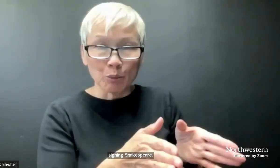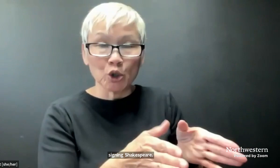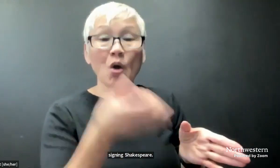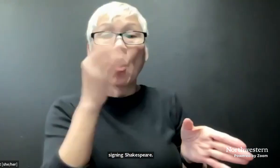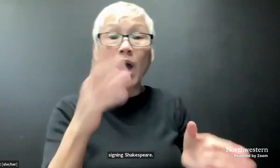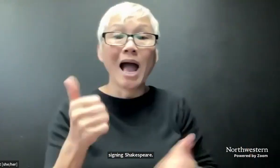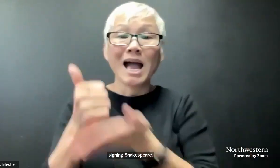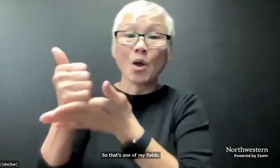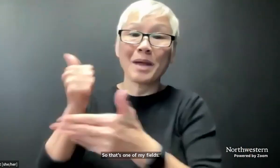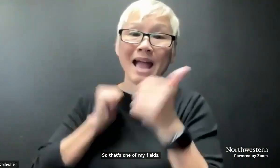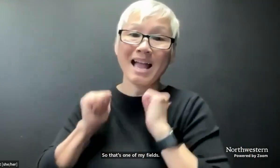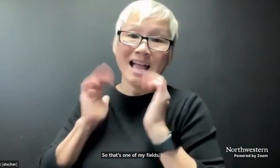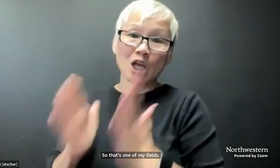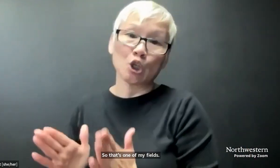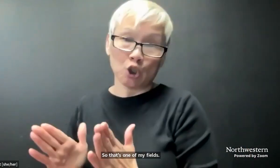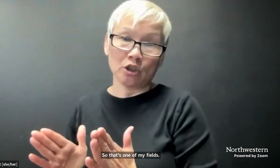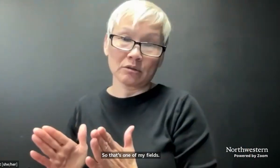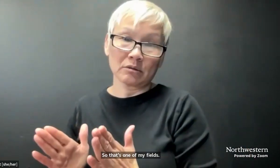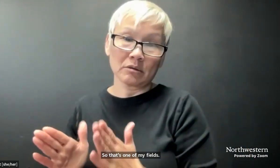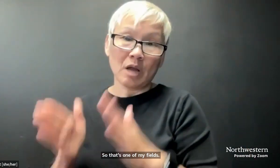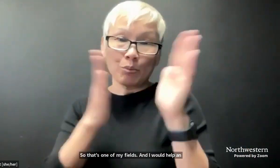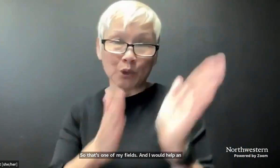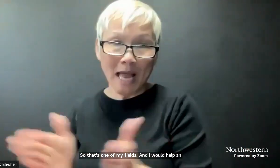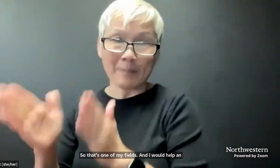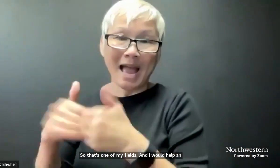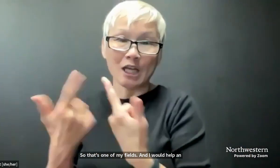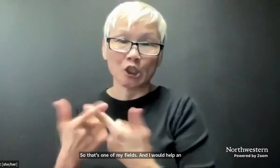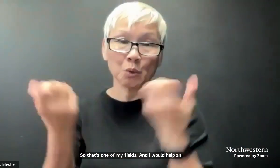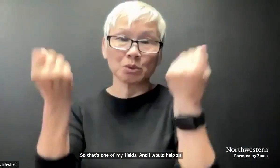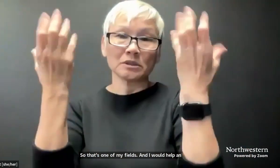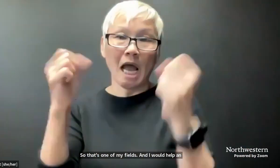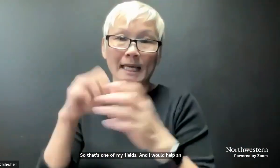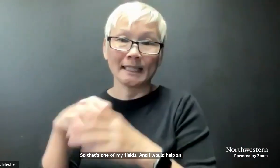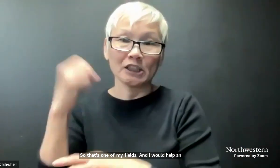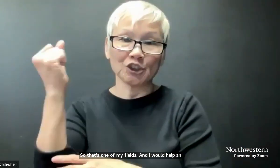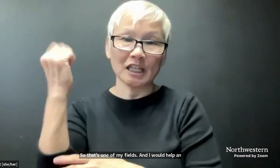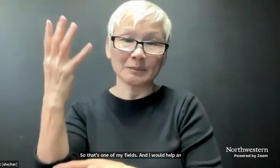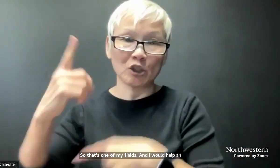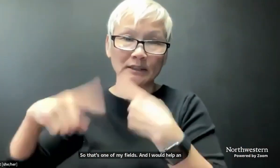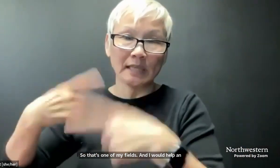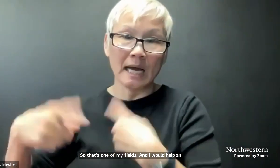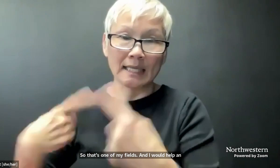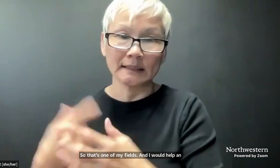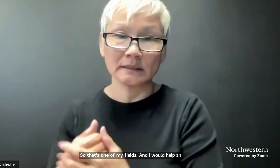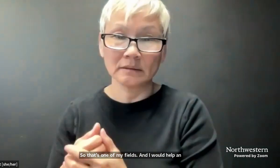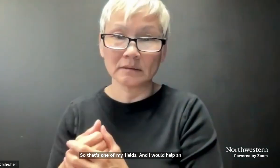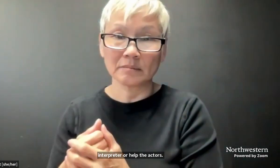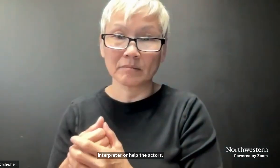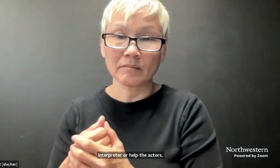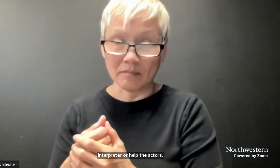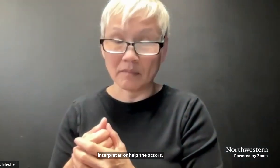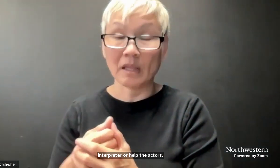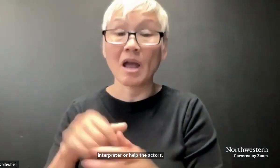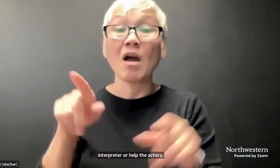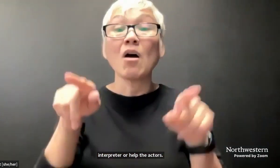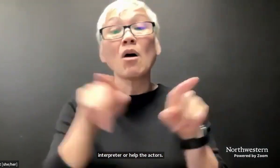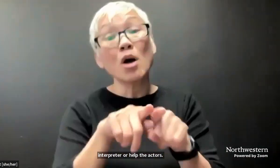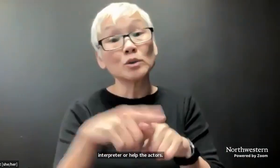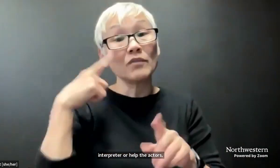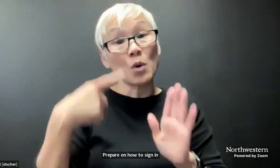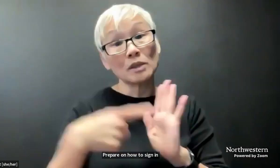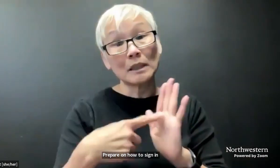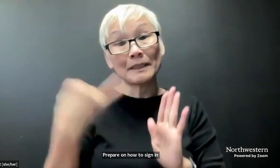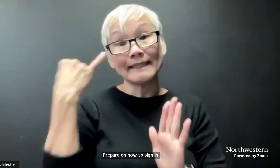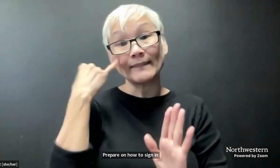I would help an interpreter or help the actors prepare on how to sign in Shakespearean sign language.